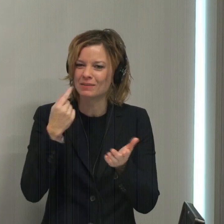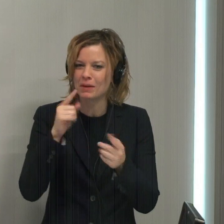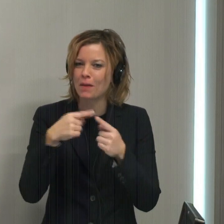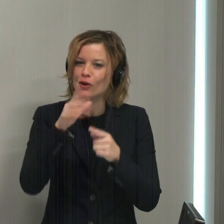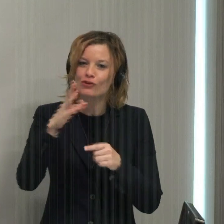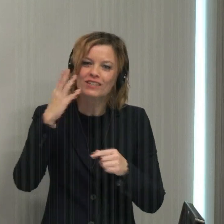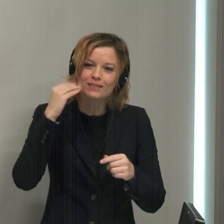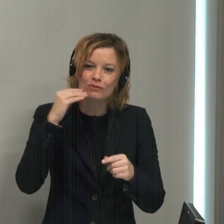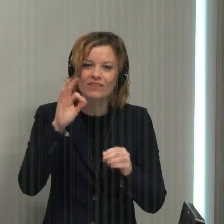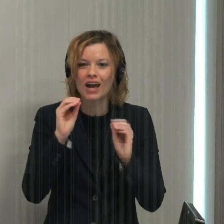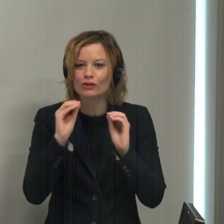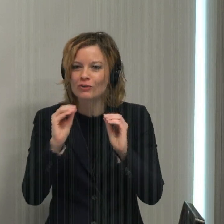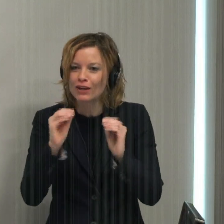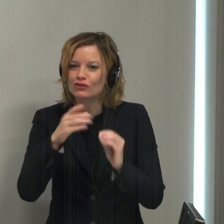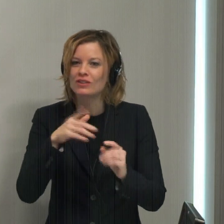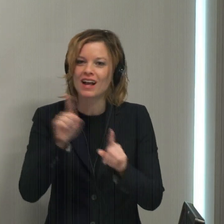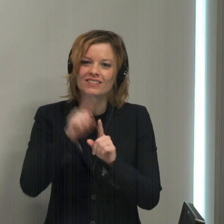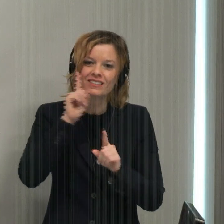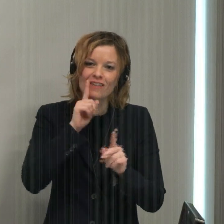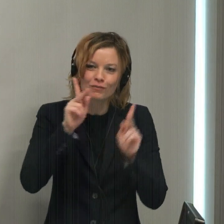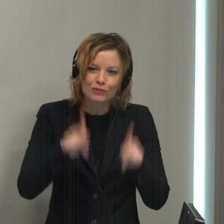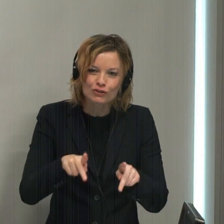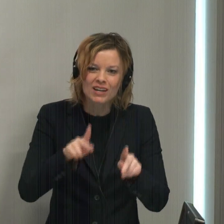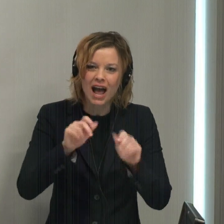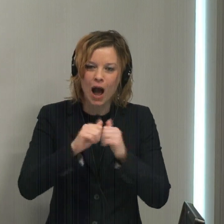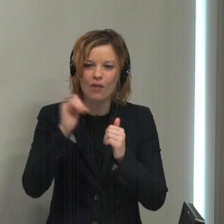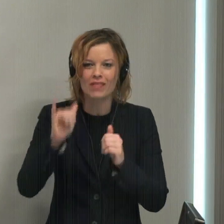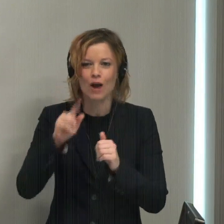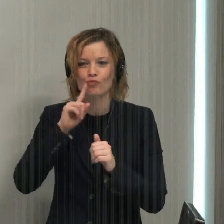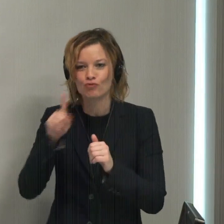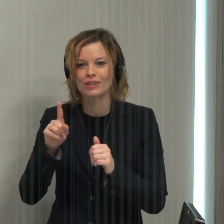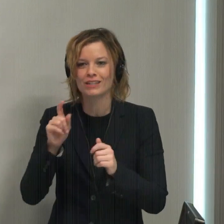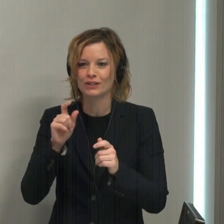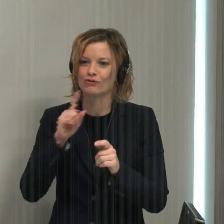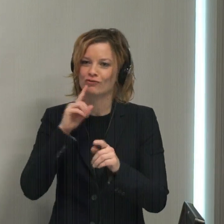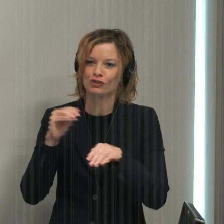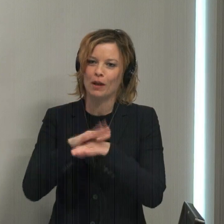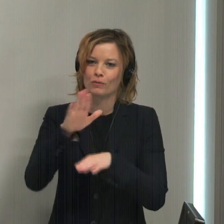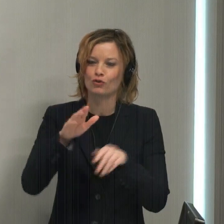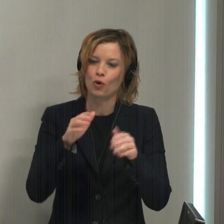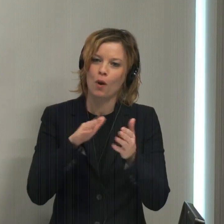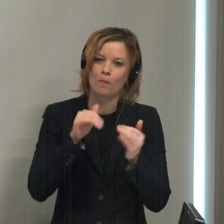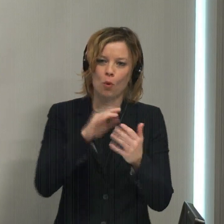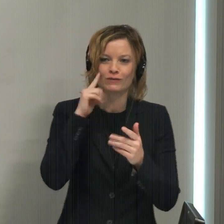about your experience of education as a deaf person and how it shapes your approach to running the school.